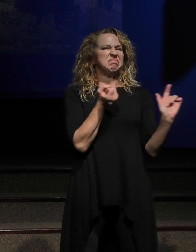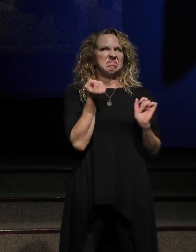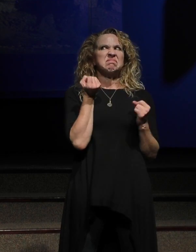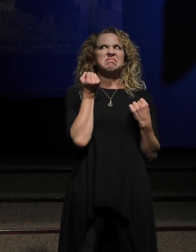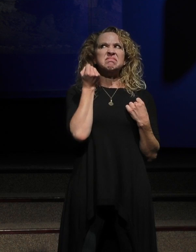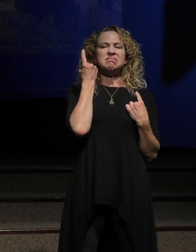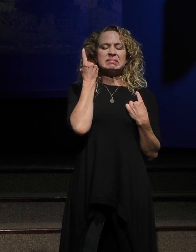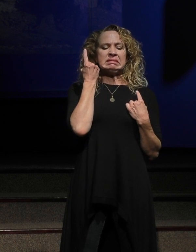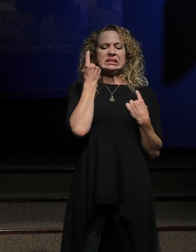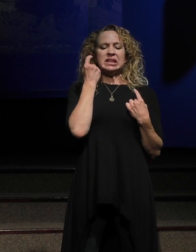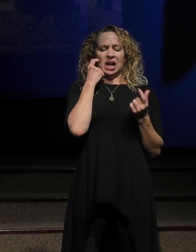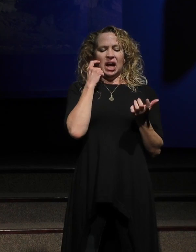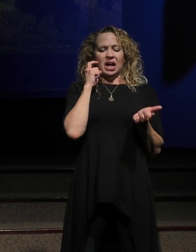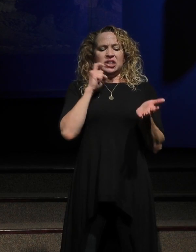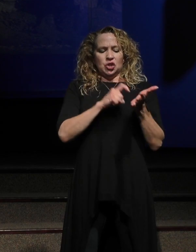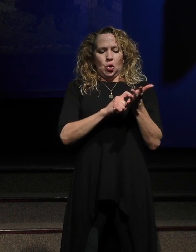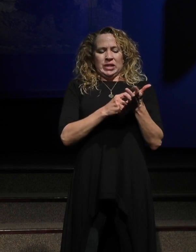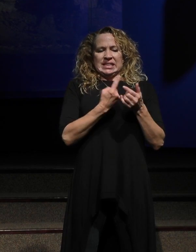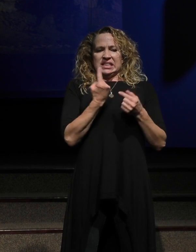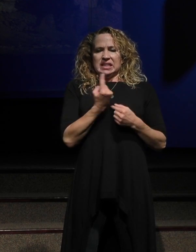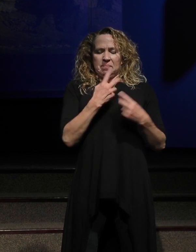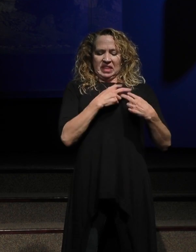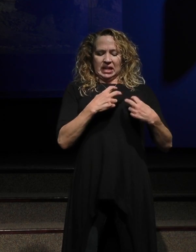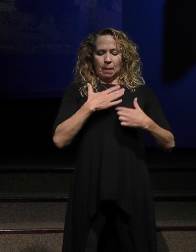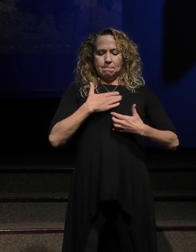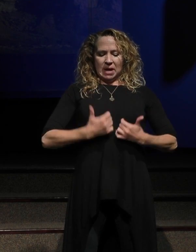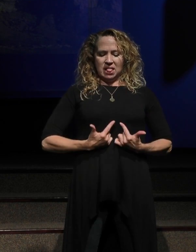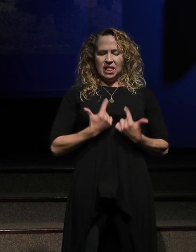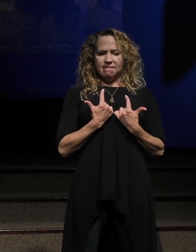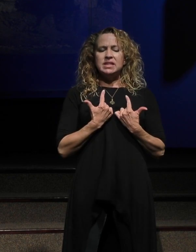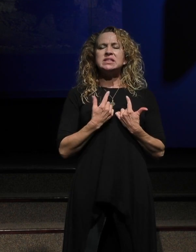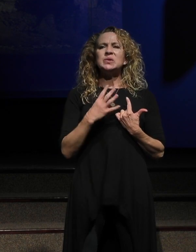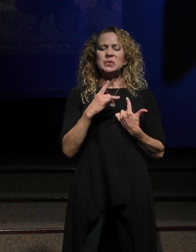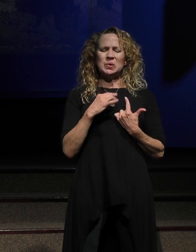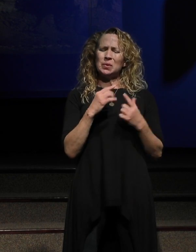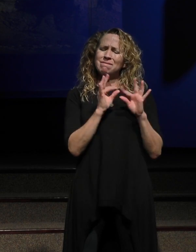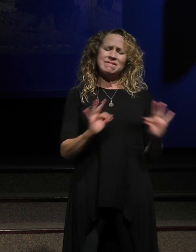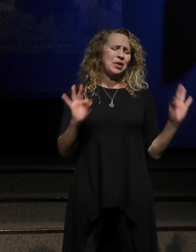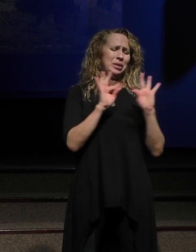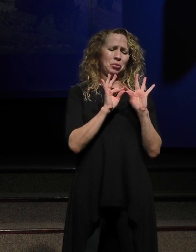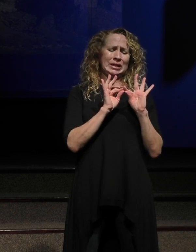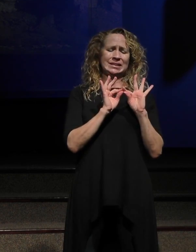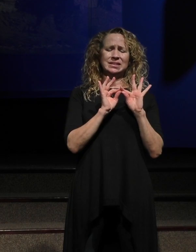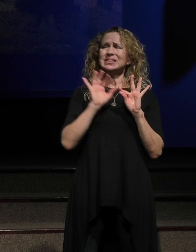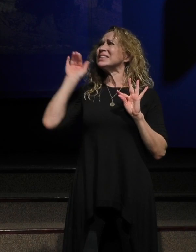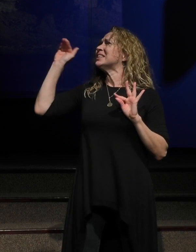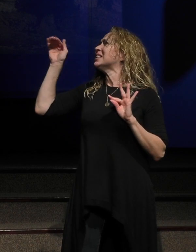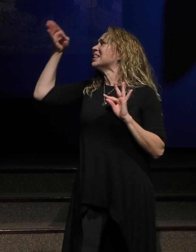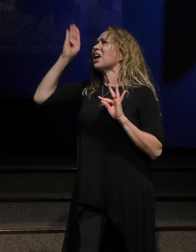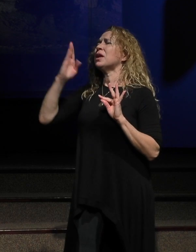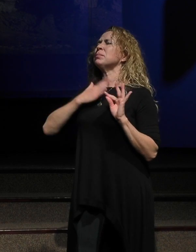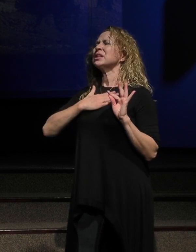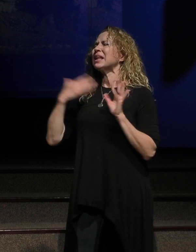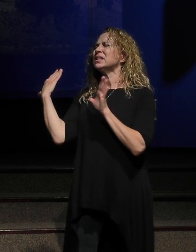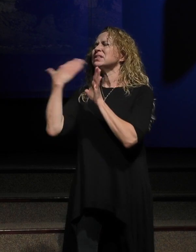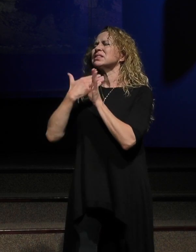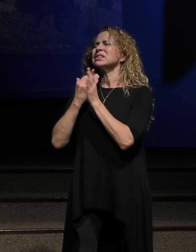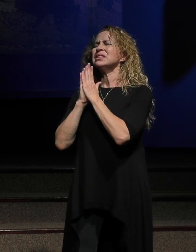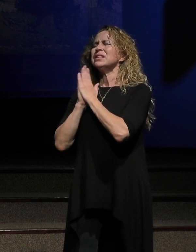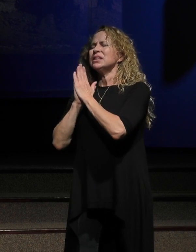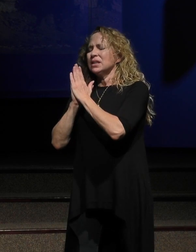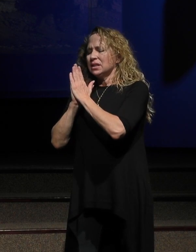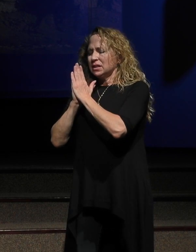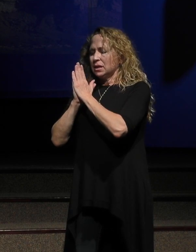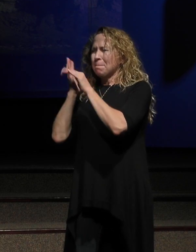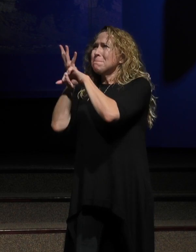in our life that is so important that you're praying a desperate prayer. You want that to happen but the truth